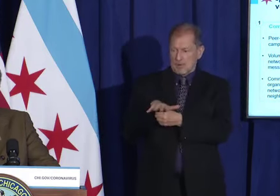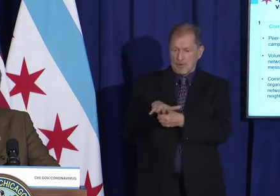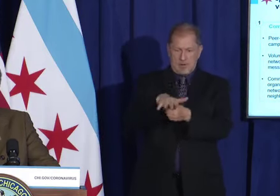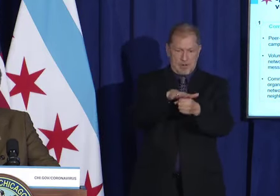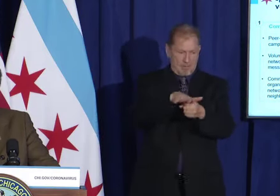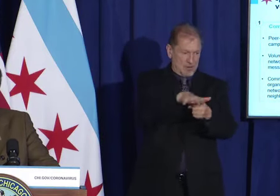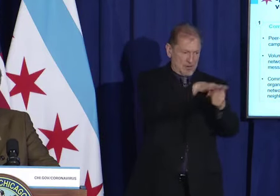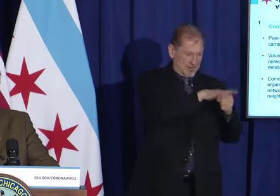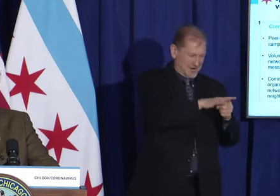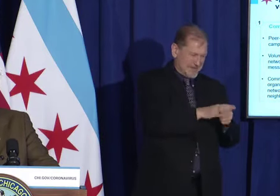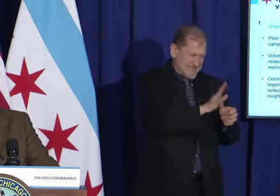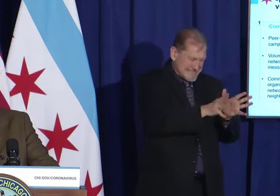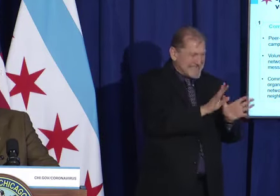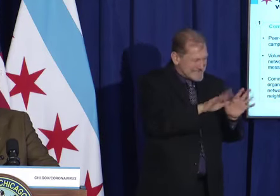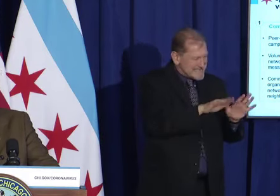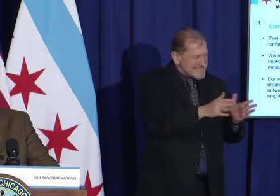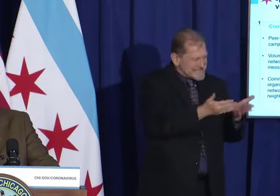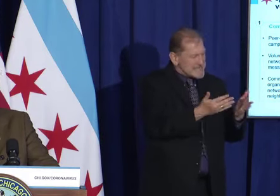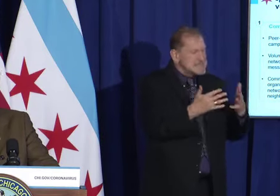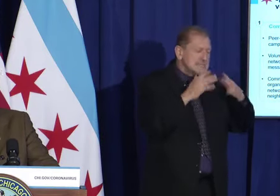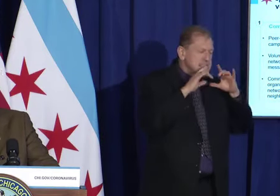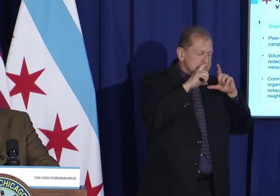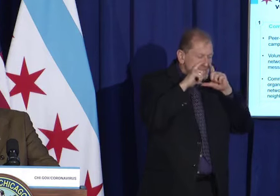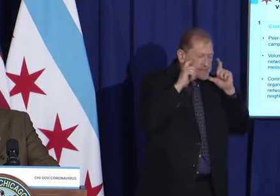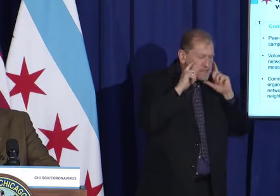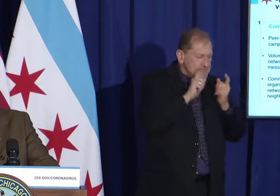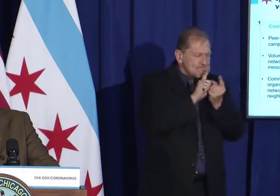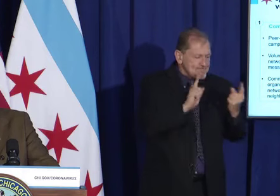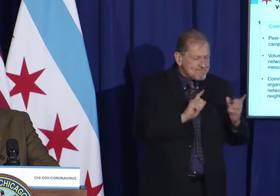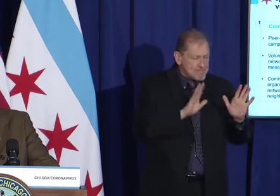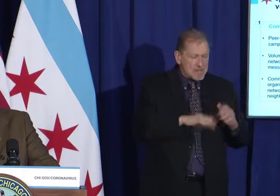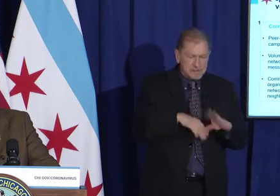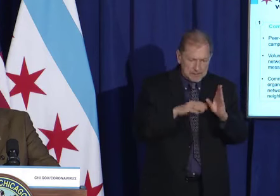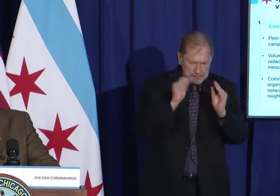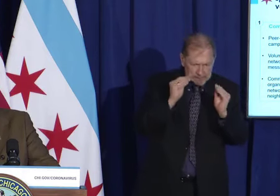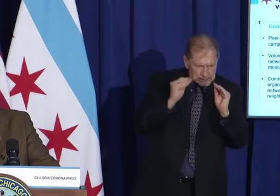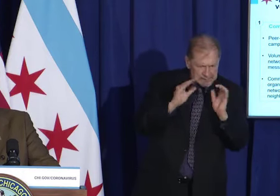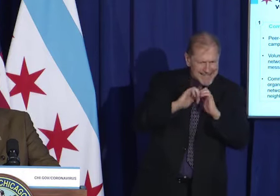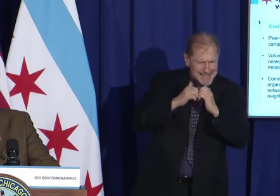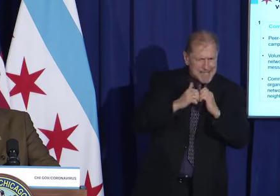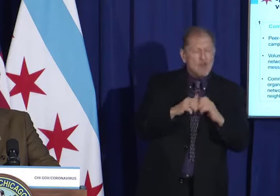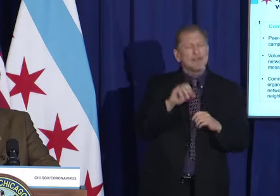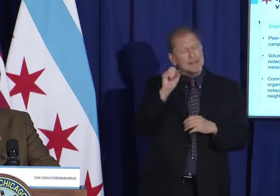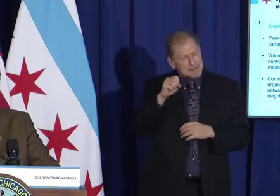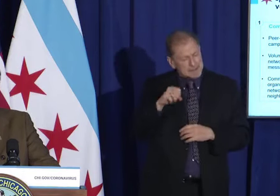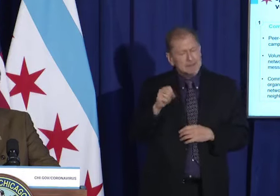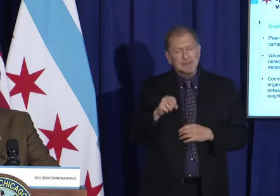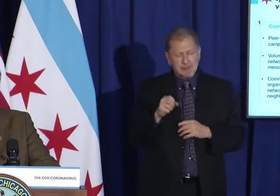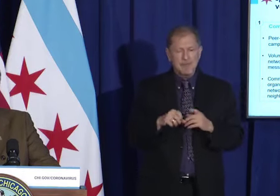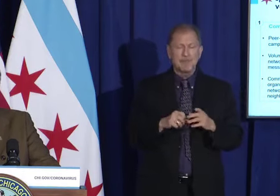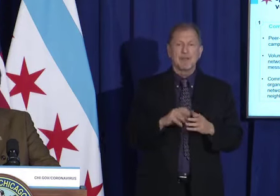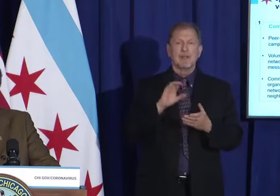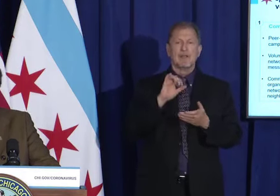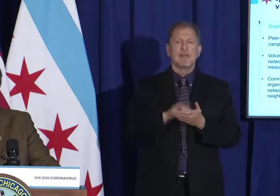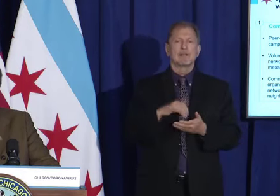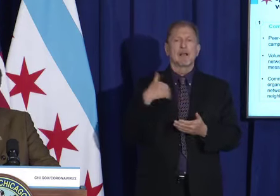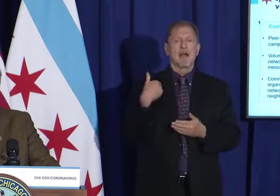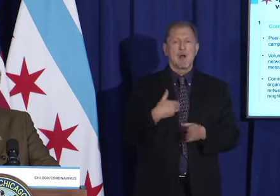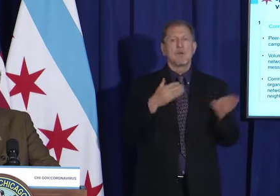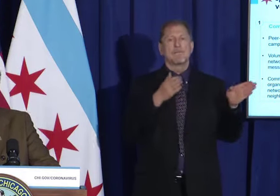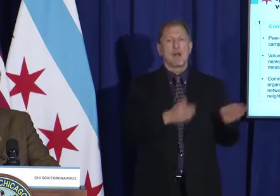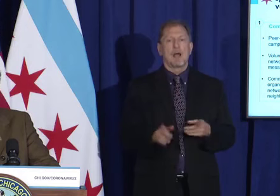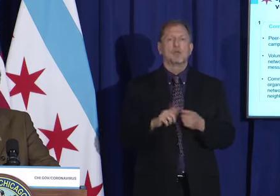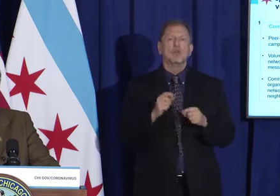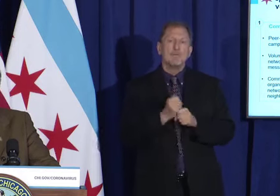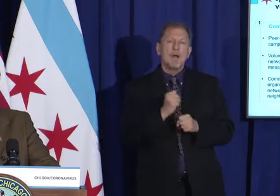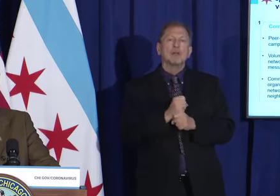to develop and execute an on-the-ground strategy. This is a new pillar in our efforts to make sure